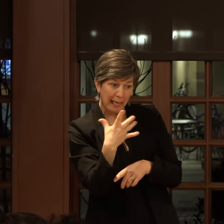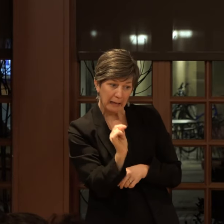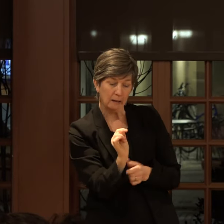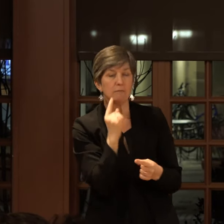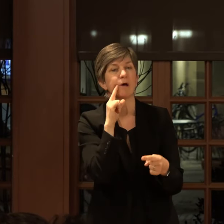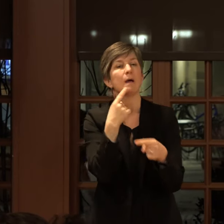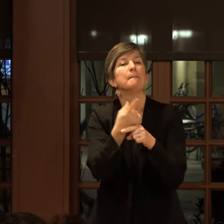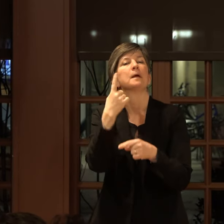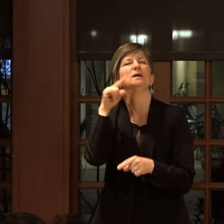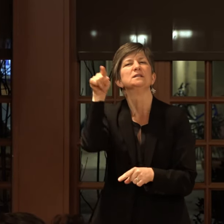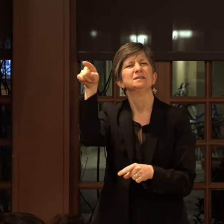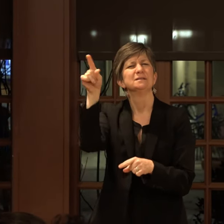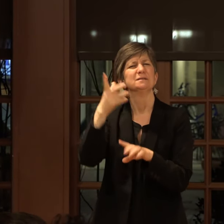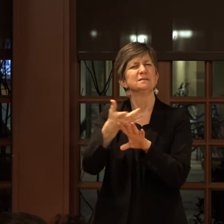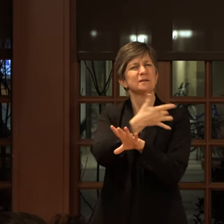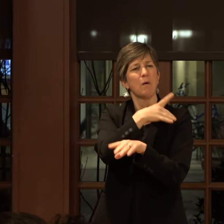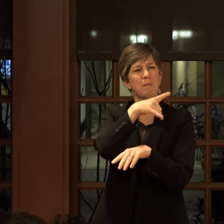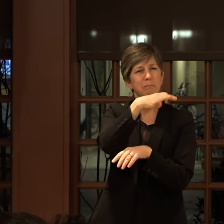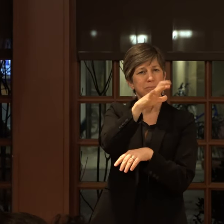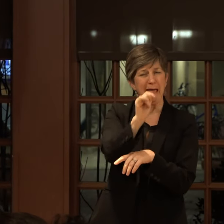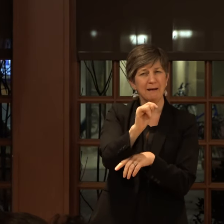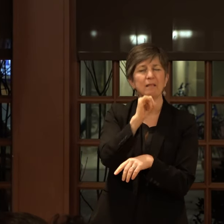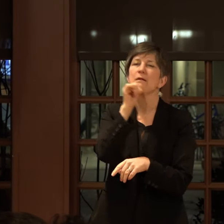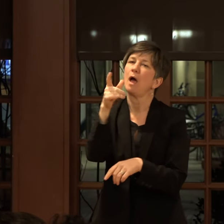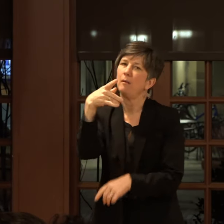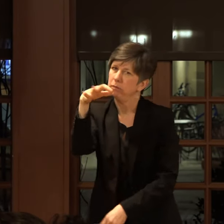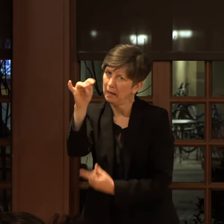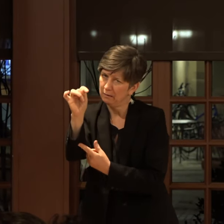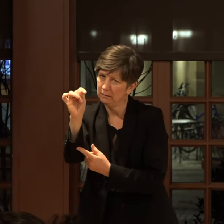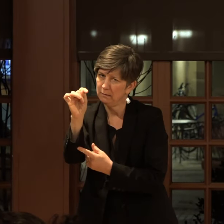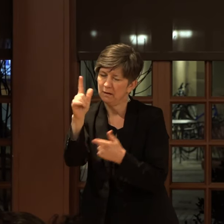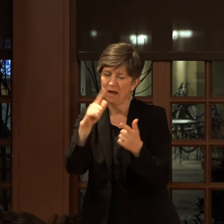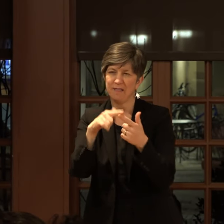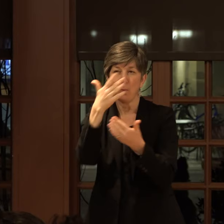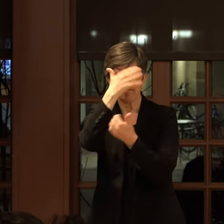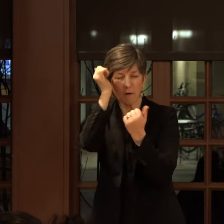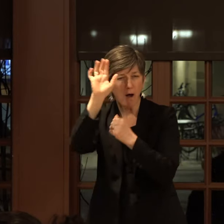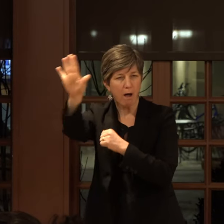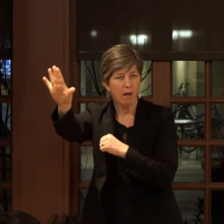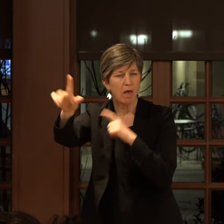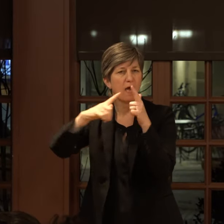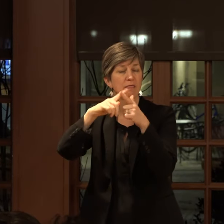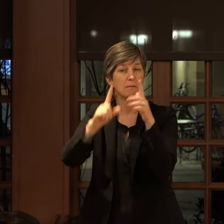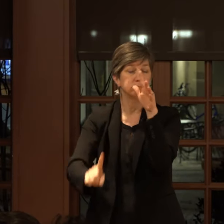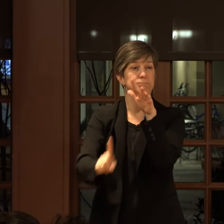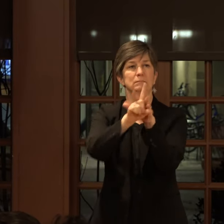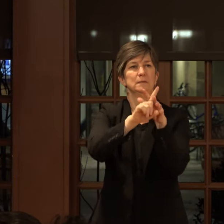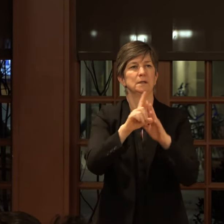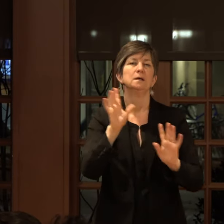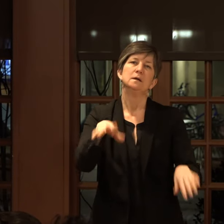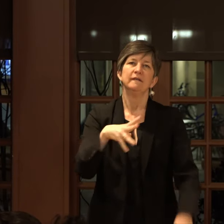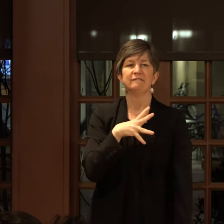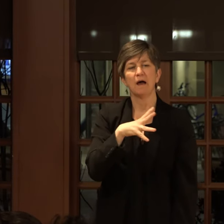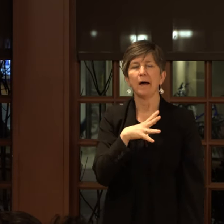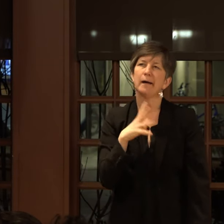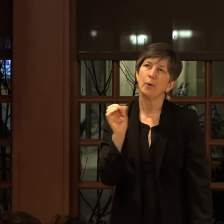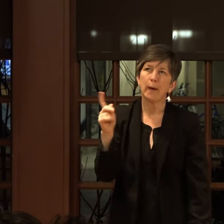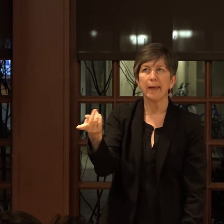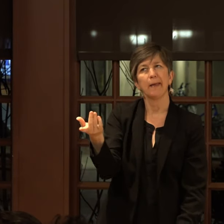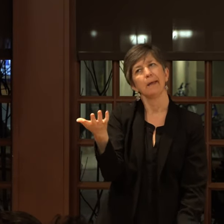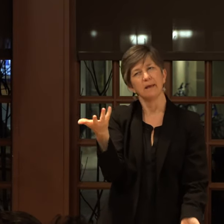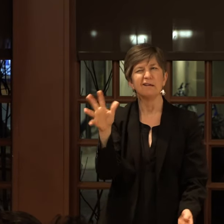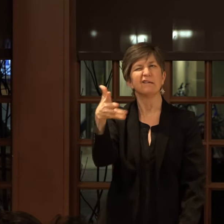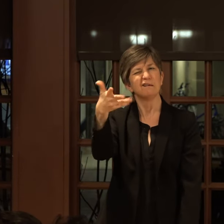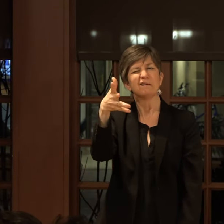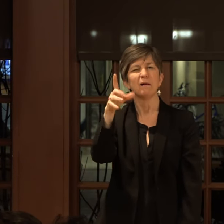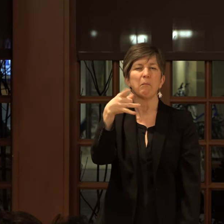Right, because Pluto was like a planet and then not a planet. And then for a while we forgot about Pluto. And then suddenly it was like, okay, fine, Pluto. You can like kind